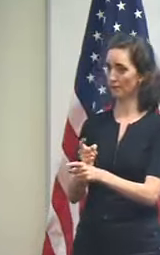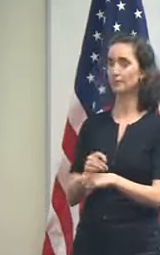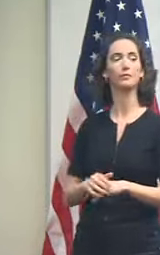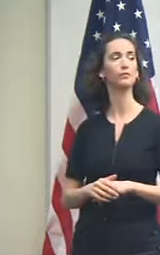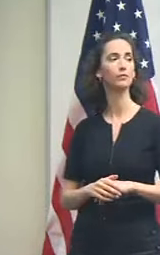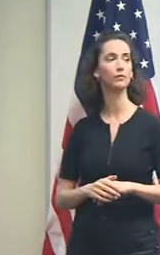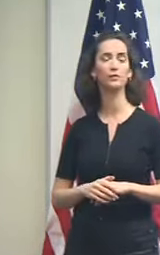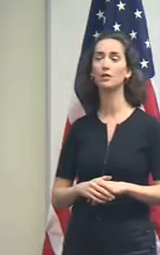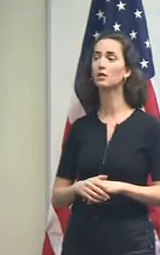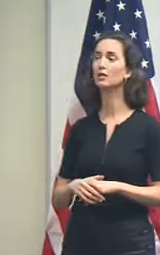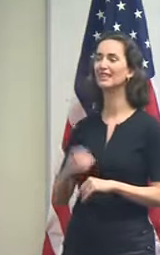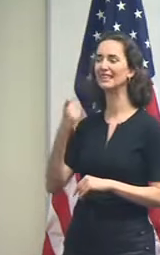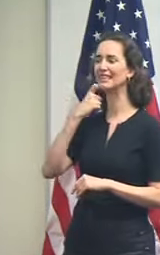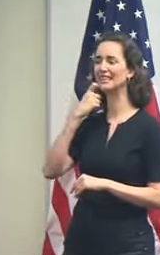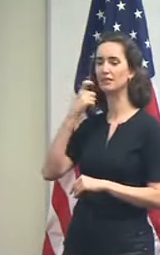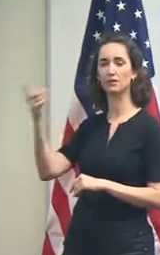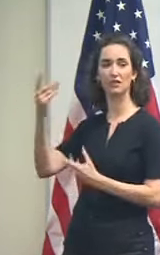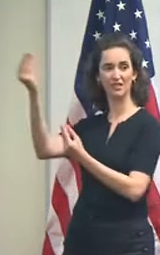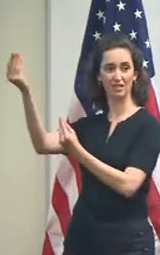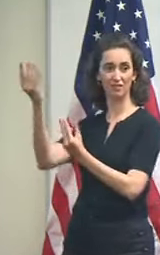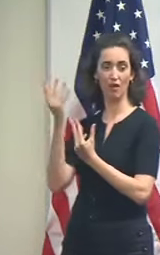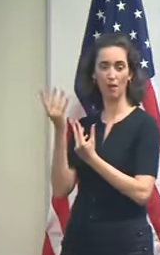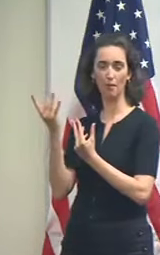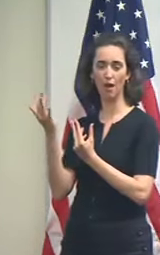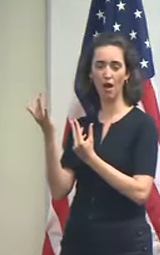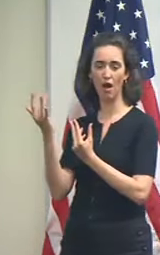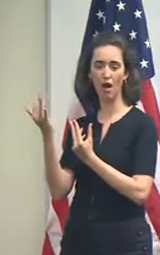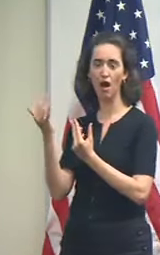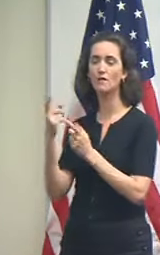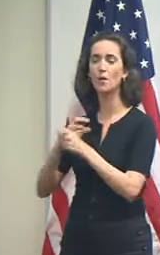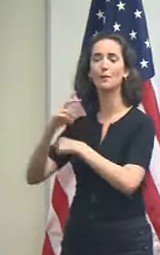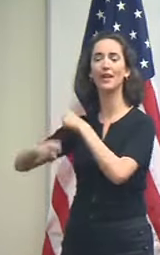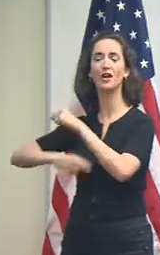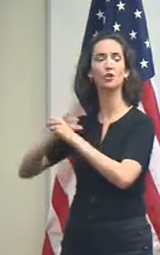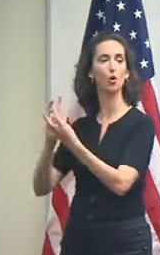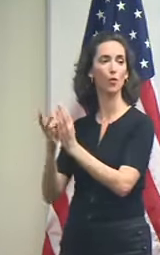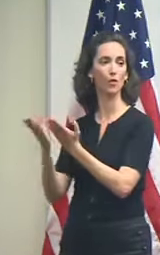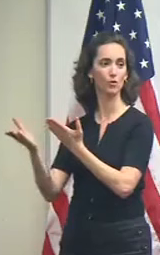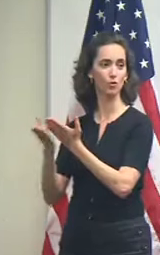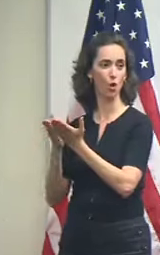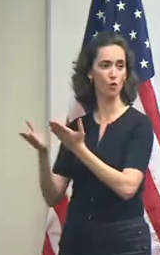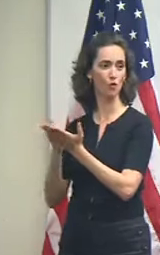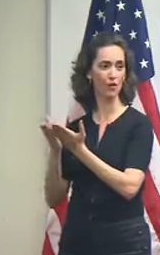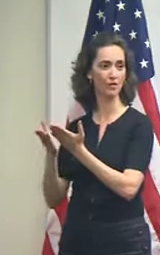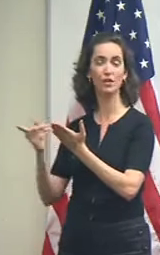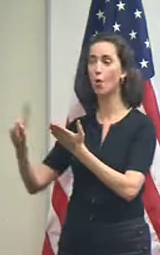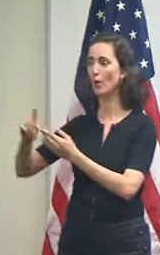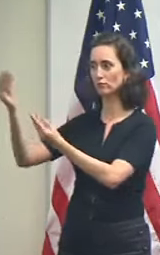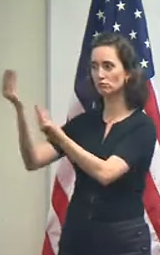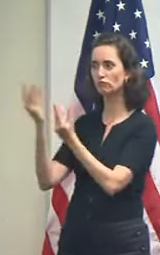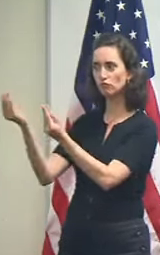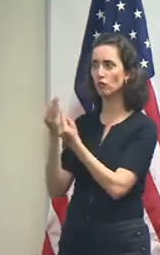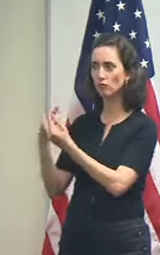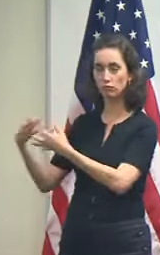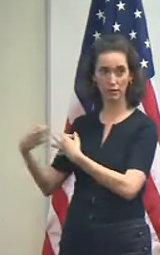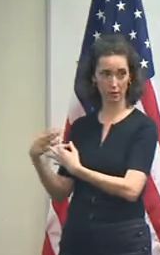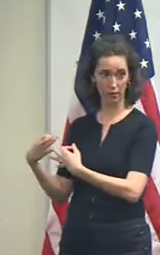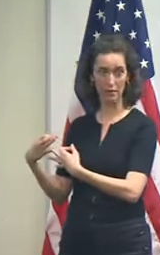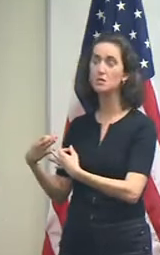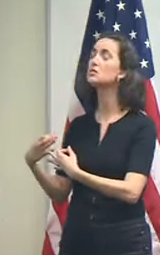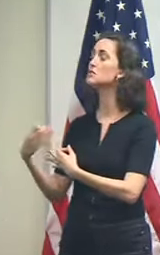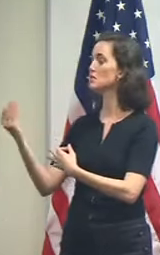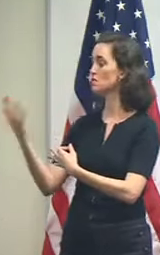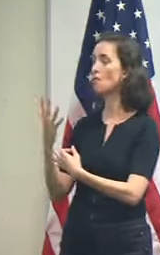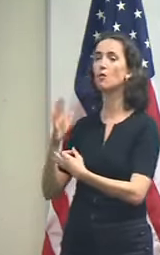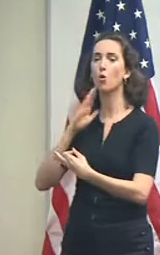That's what we were told a while ago from the National Weather Service at the briefing is that we will have hurricane